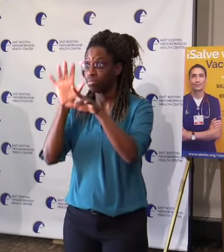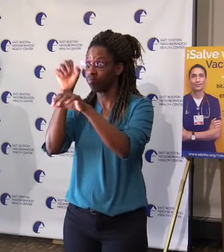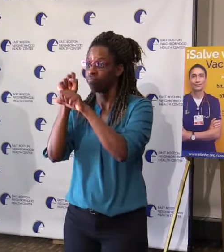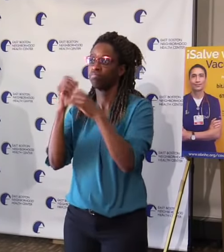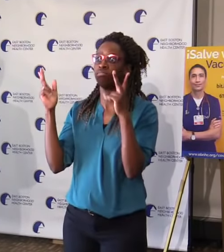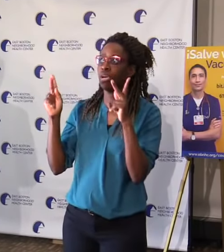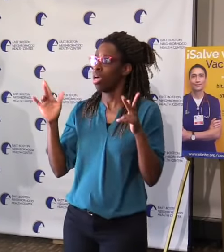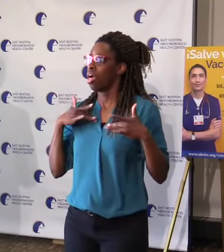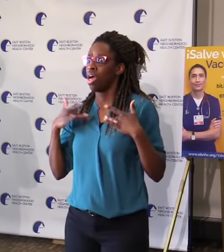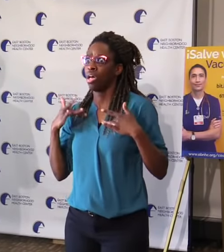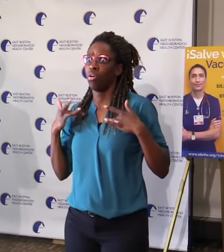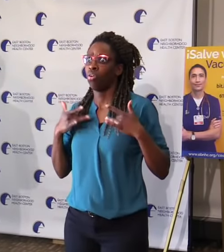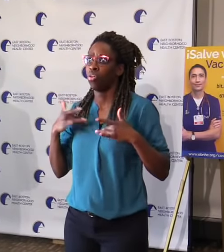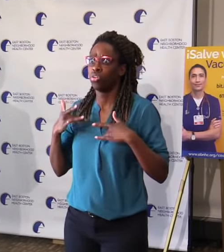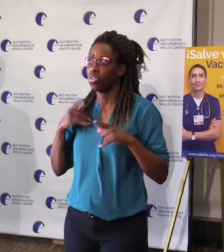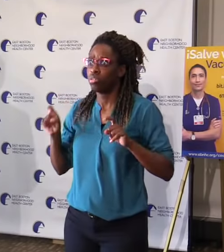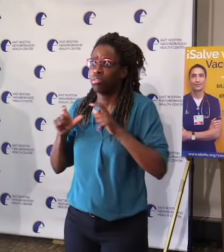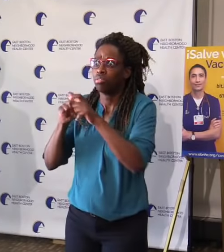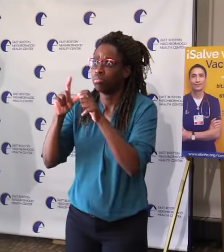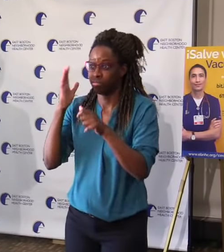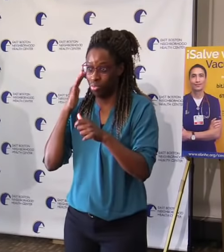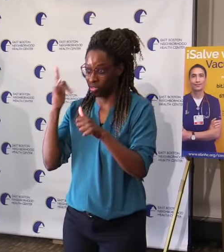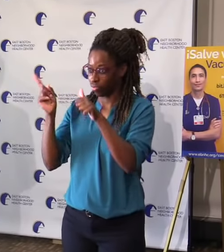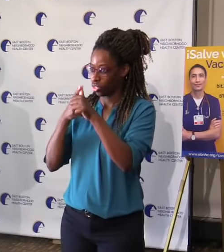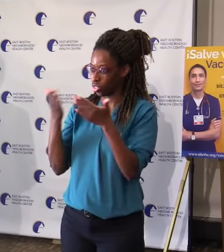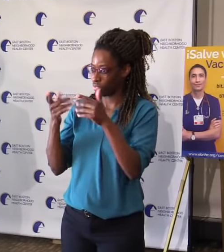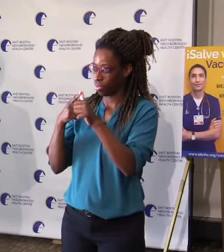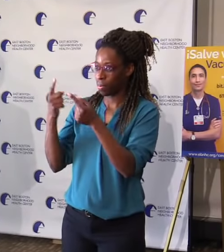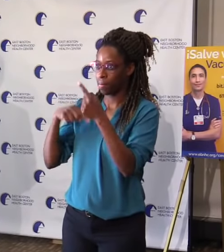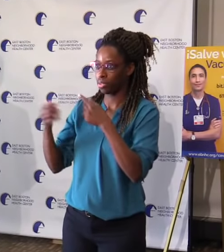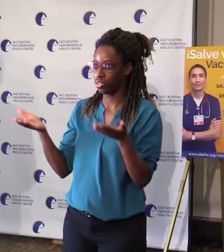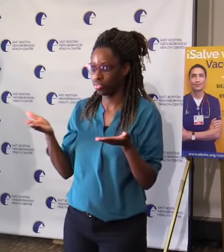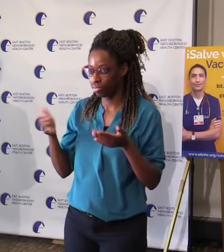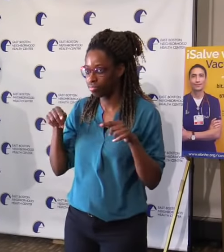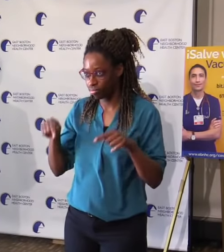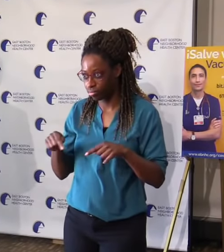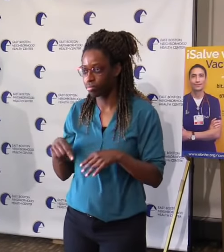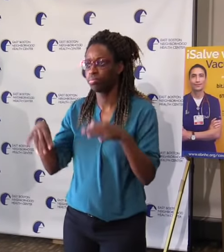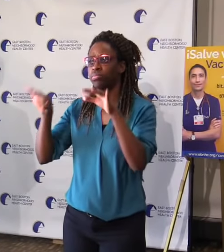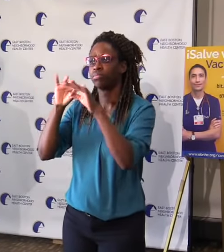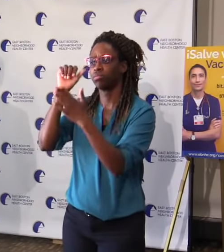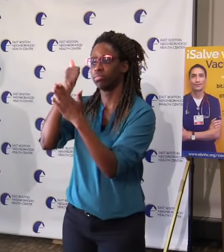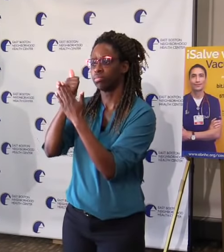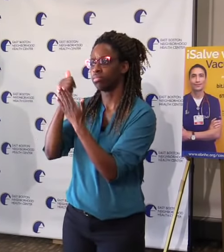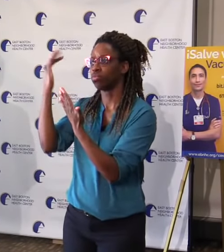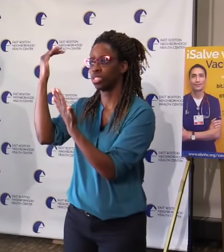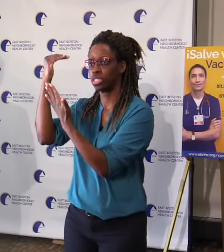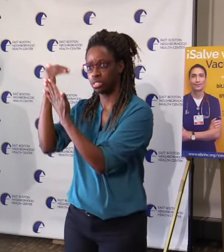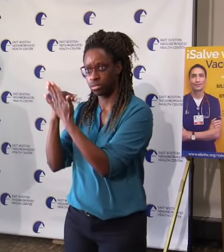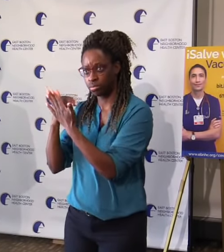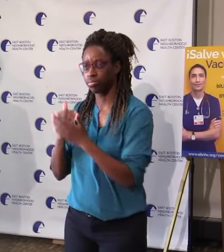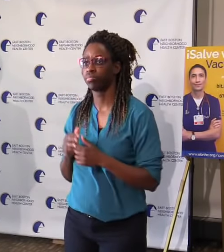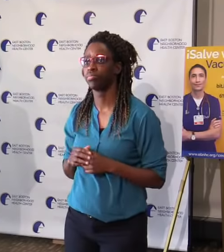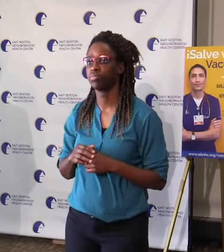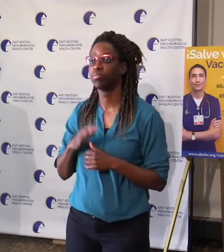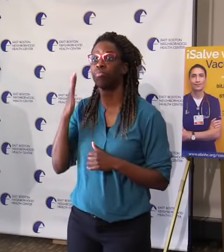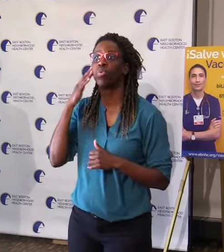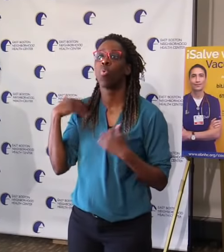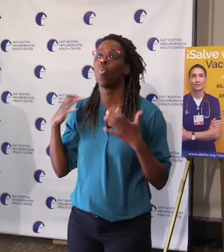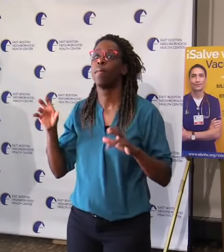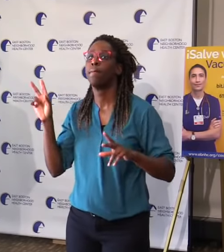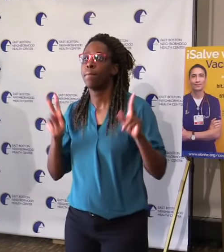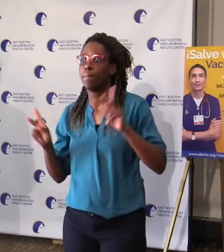have, anything that heads down that road is eventually going to lead to people starting to make assumptions about opportunity.